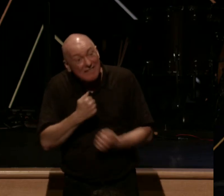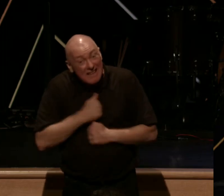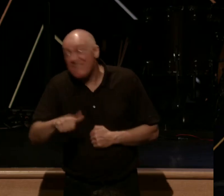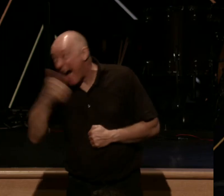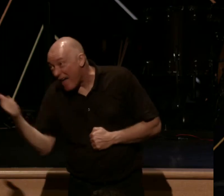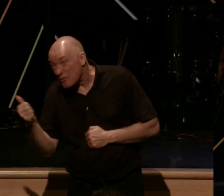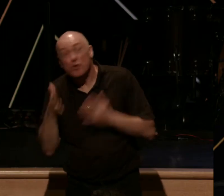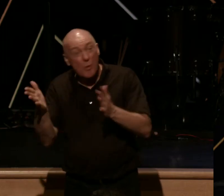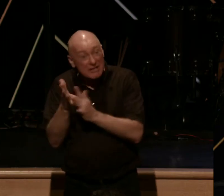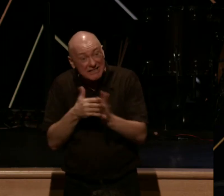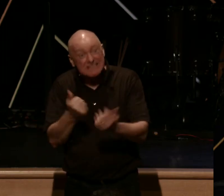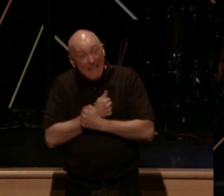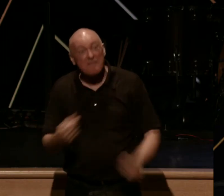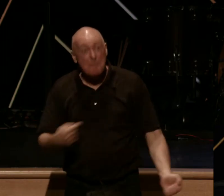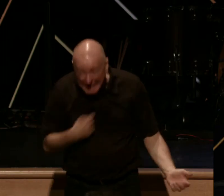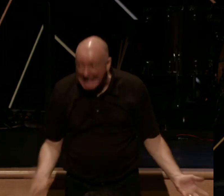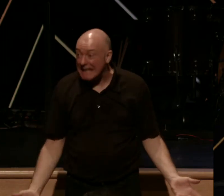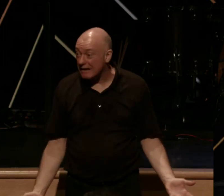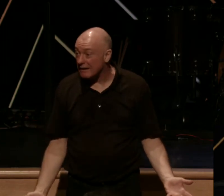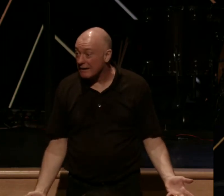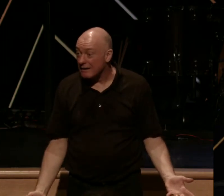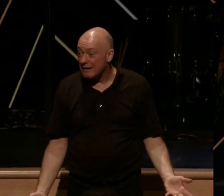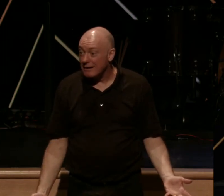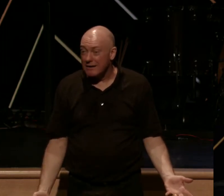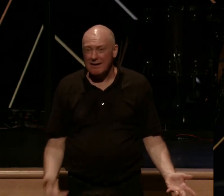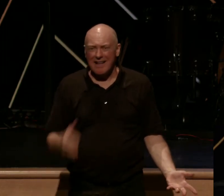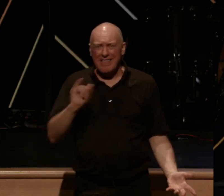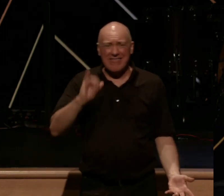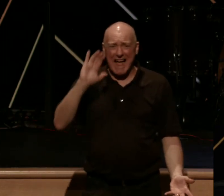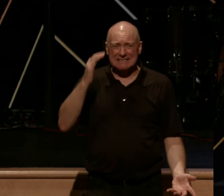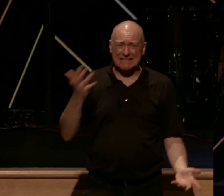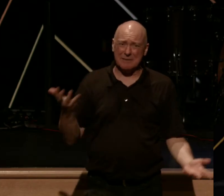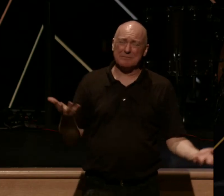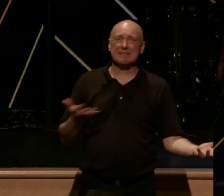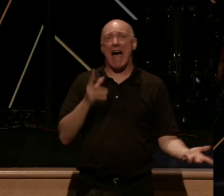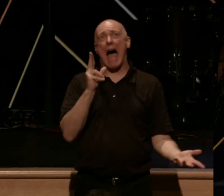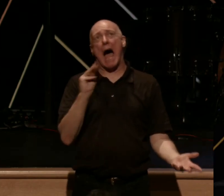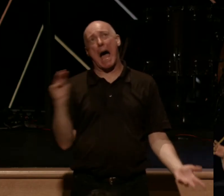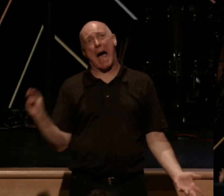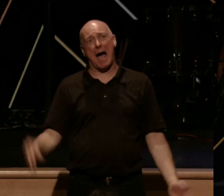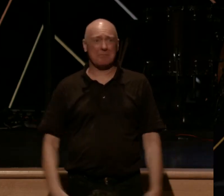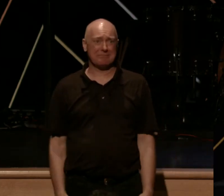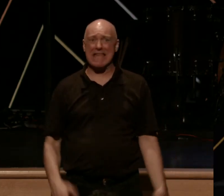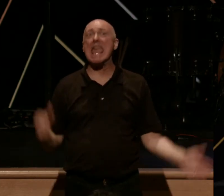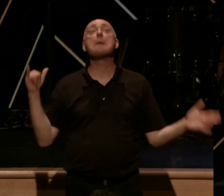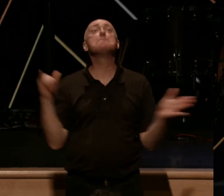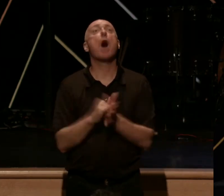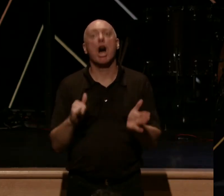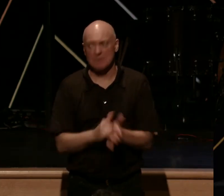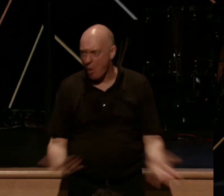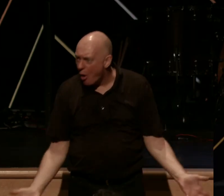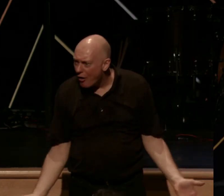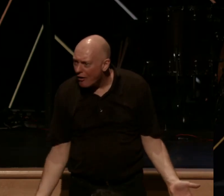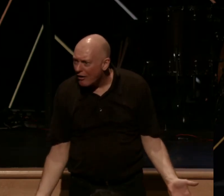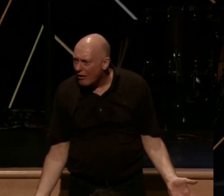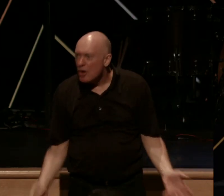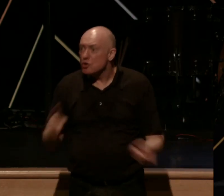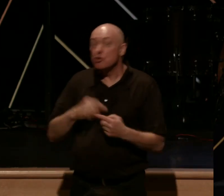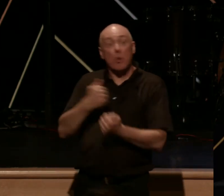Jesus has loved me? That seems kind of completely impossible. To love others the way,